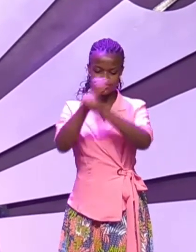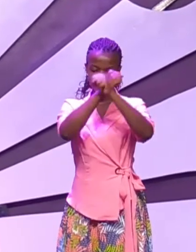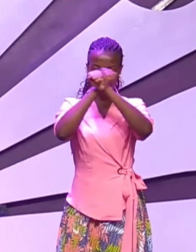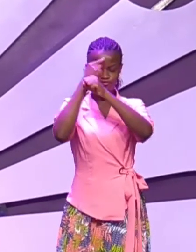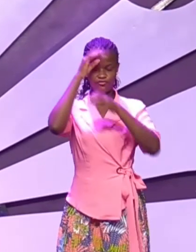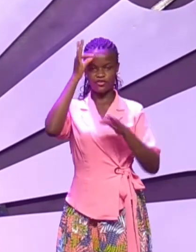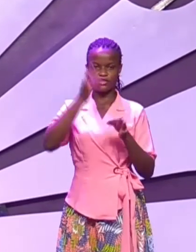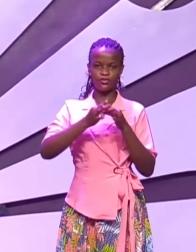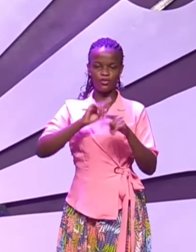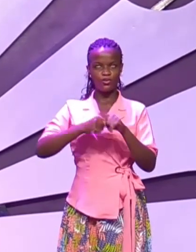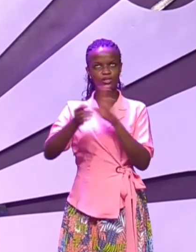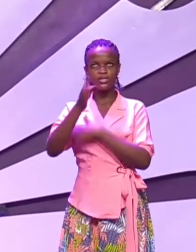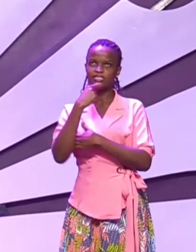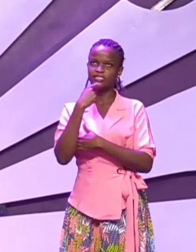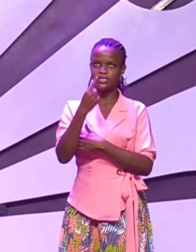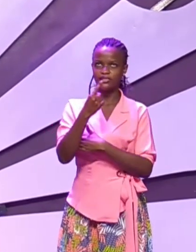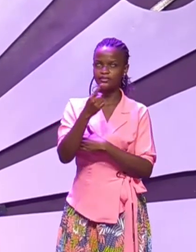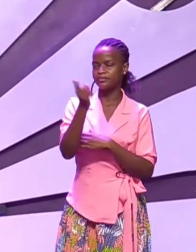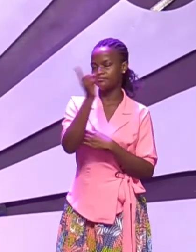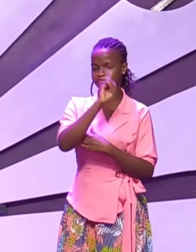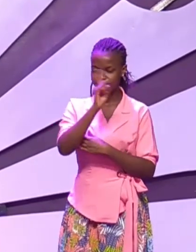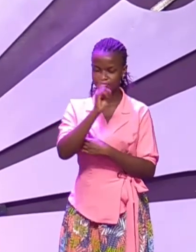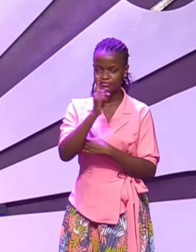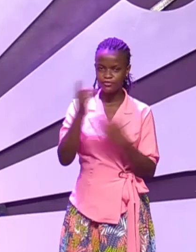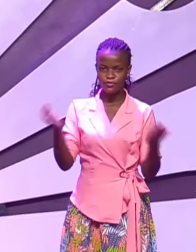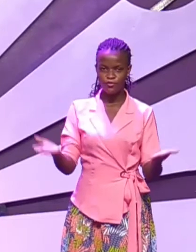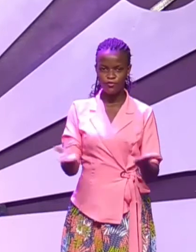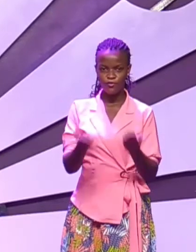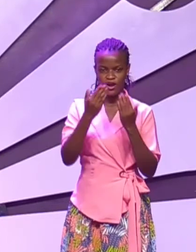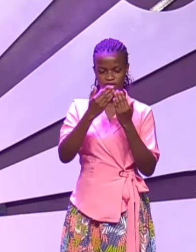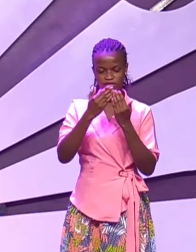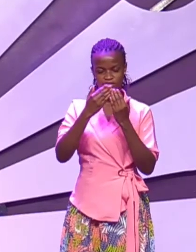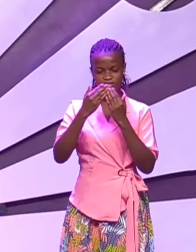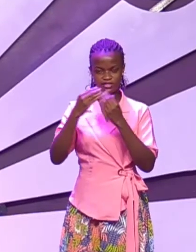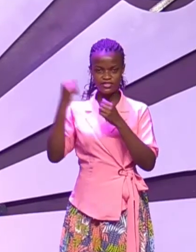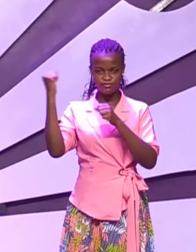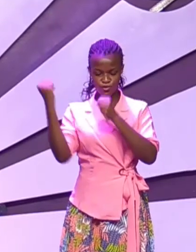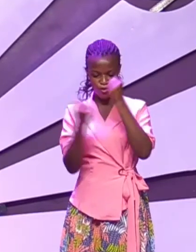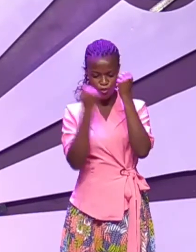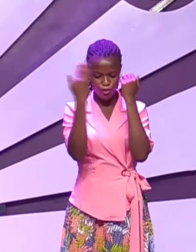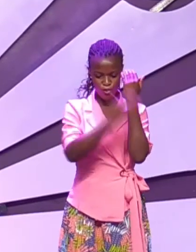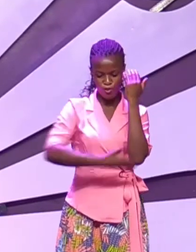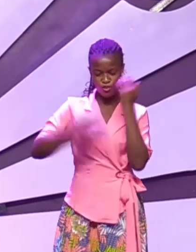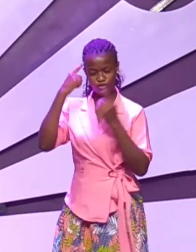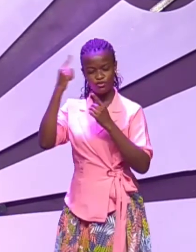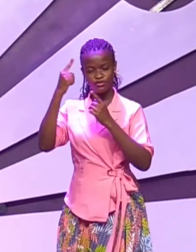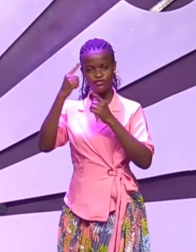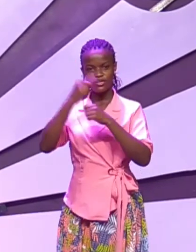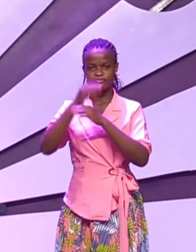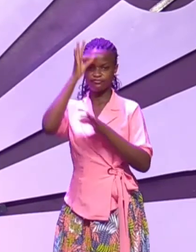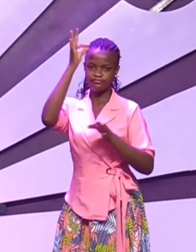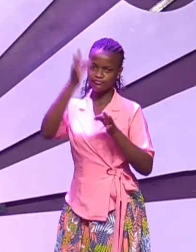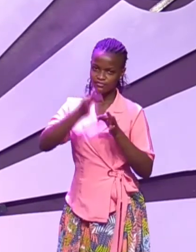when God says no raise the shield of faith